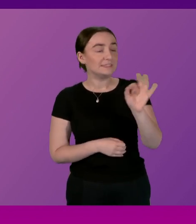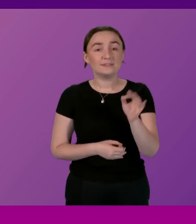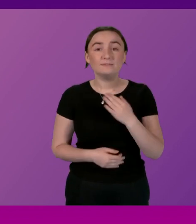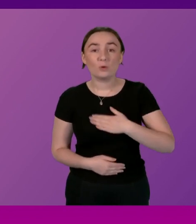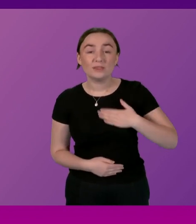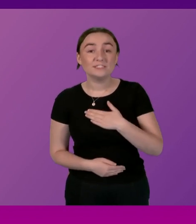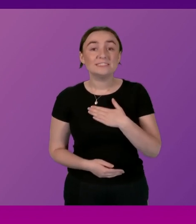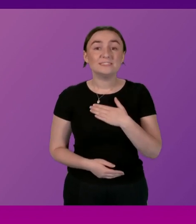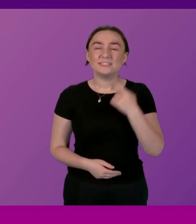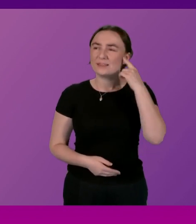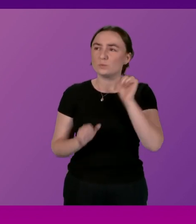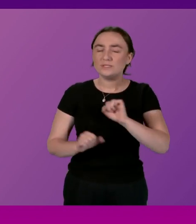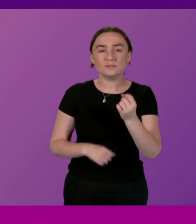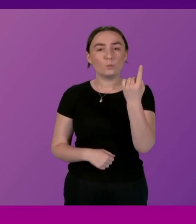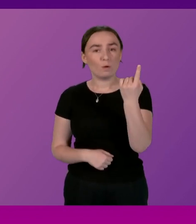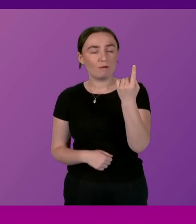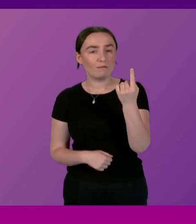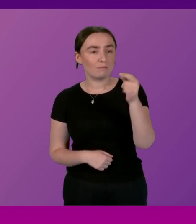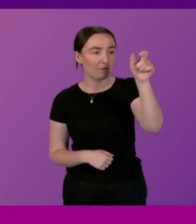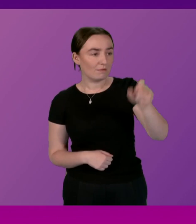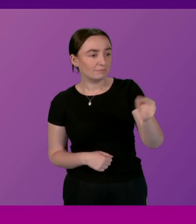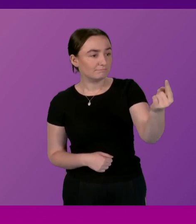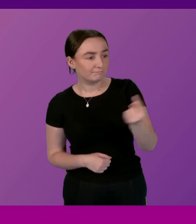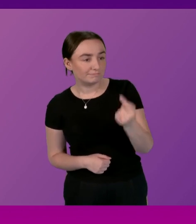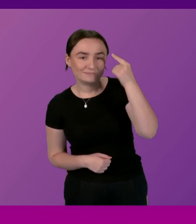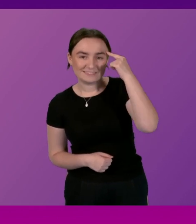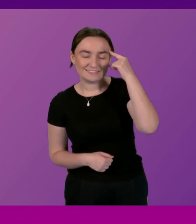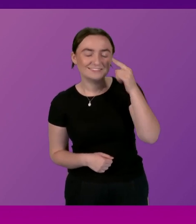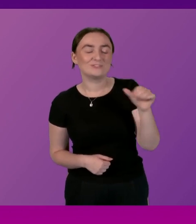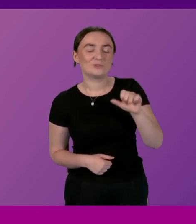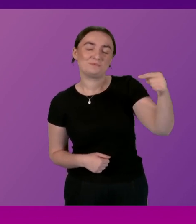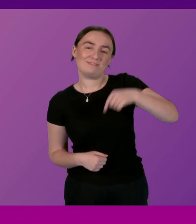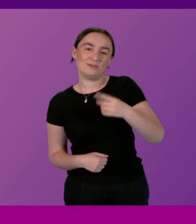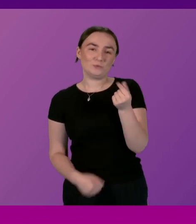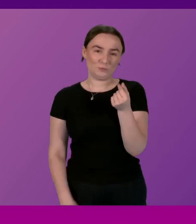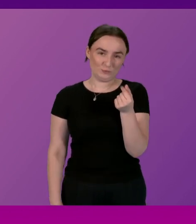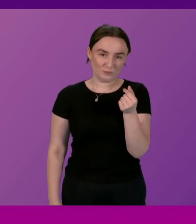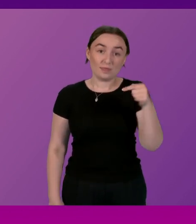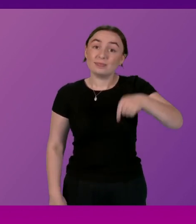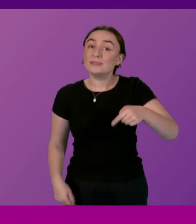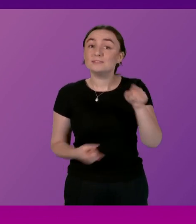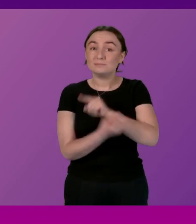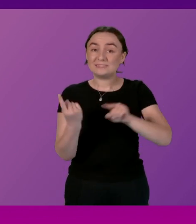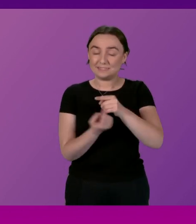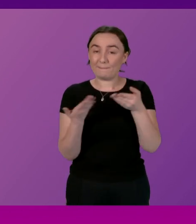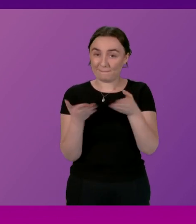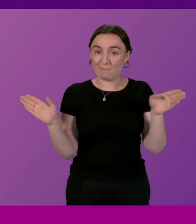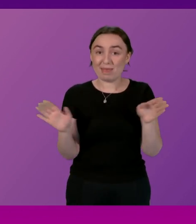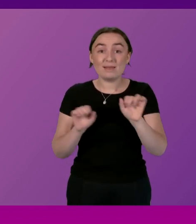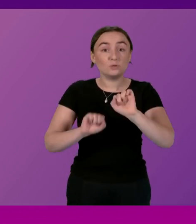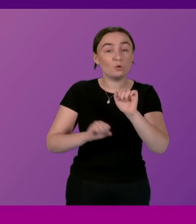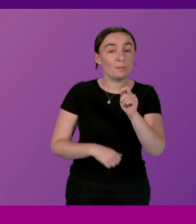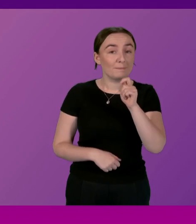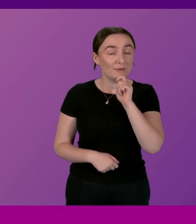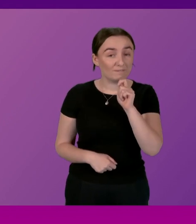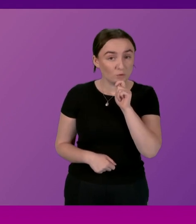I think we're waiting for a colleague, but I'm sure she'll be along shortly. This meeting is in public and your microphones will be